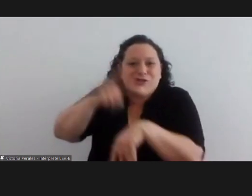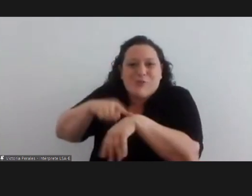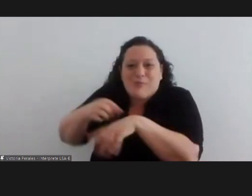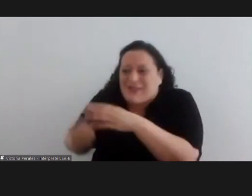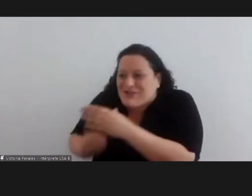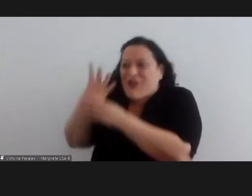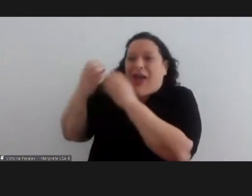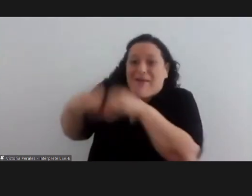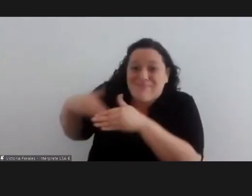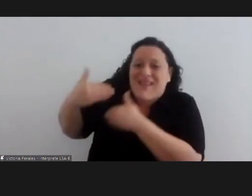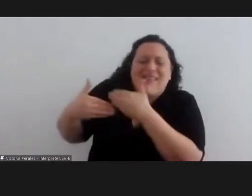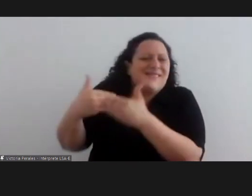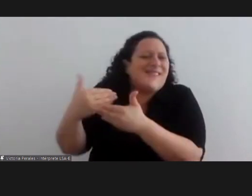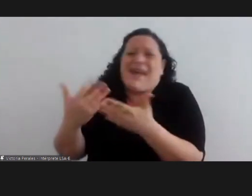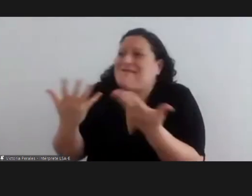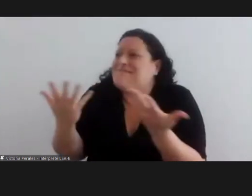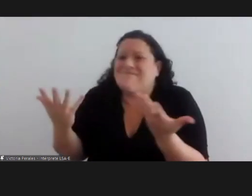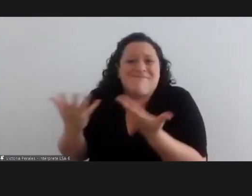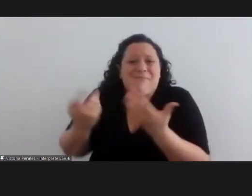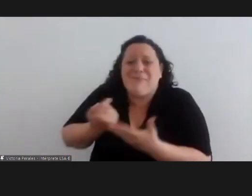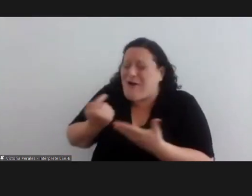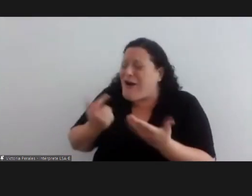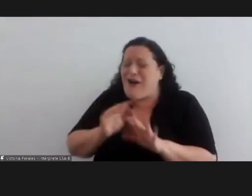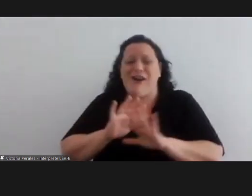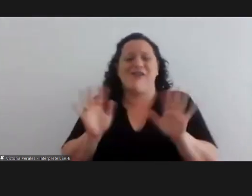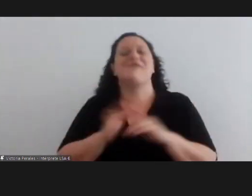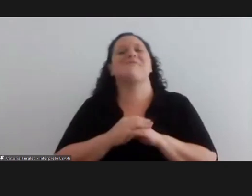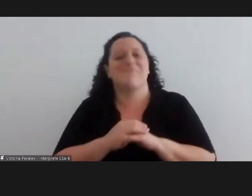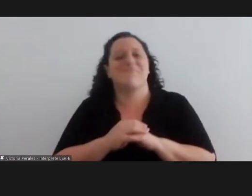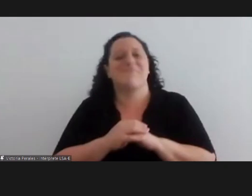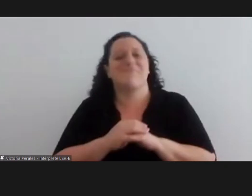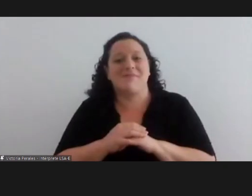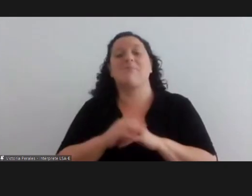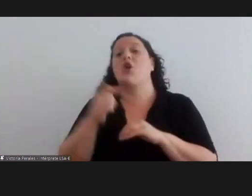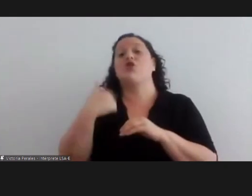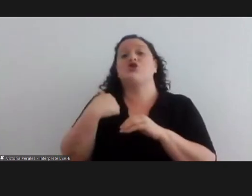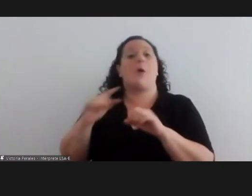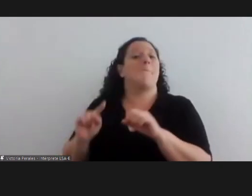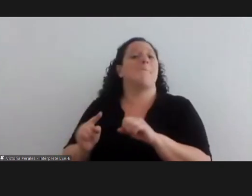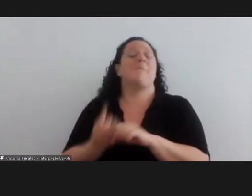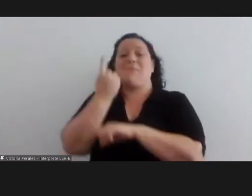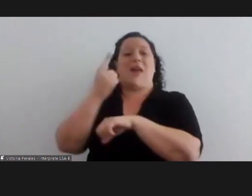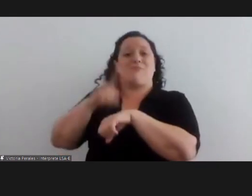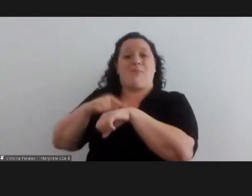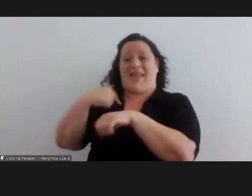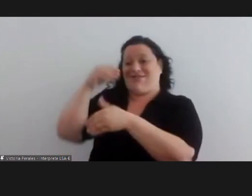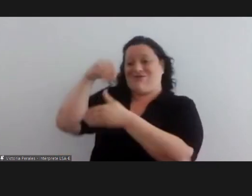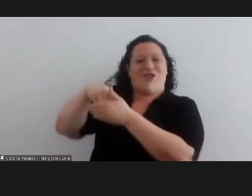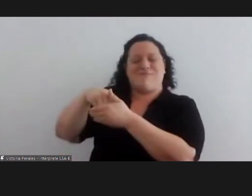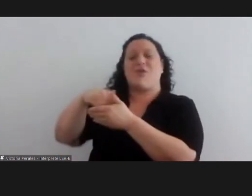with this project and we started working and we started working because uh i really